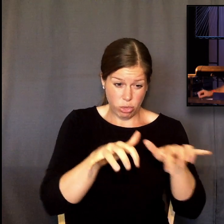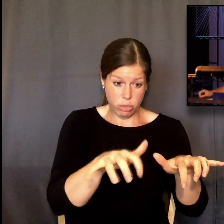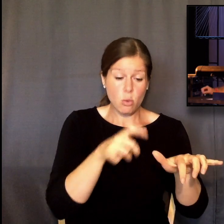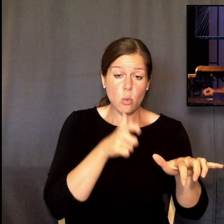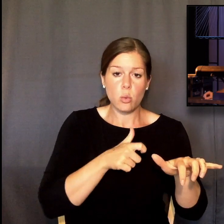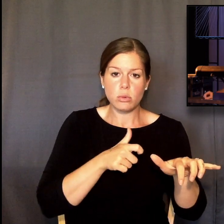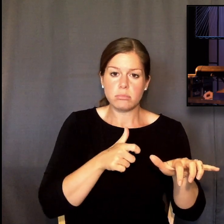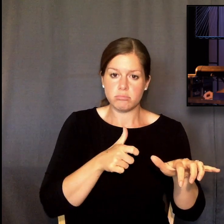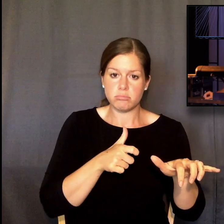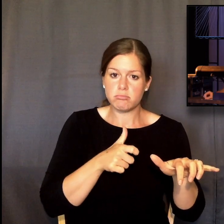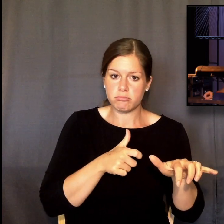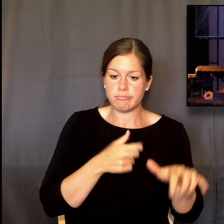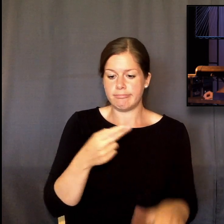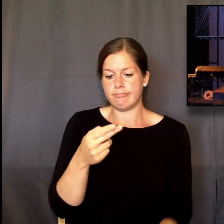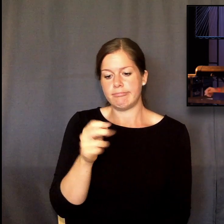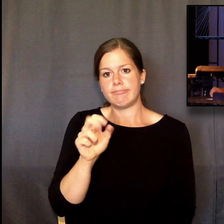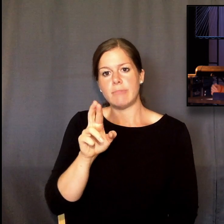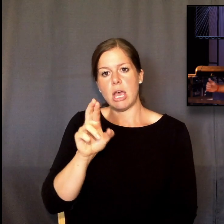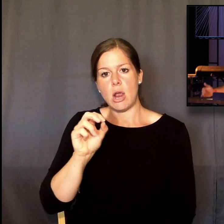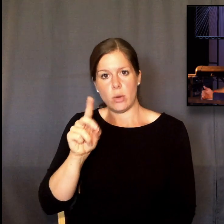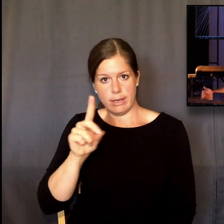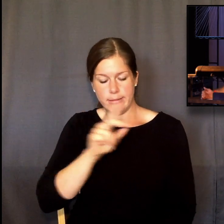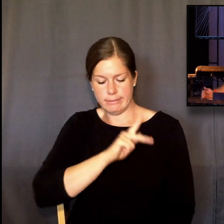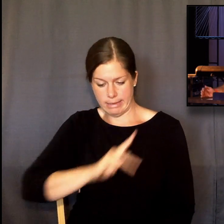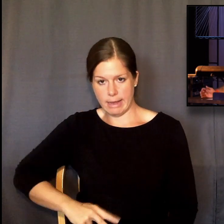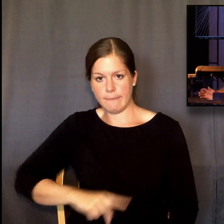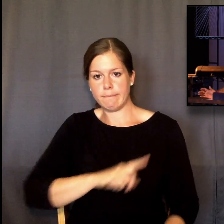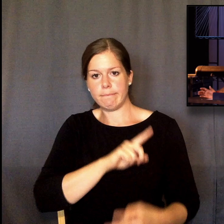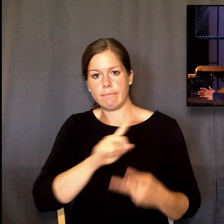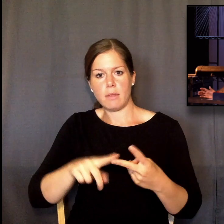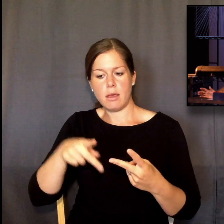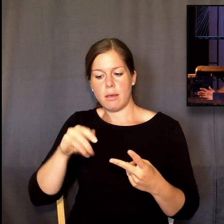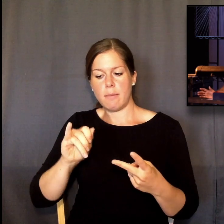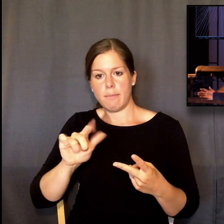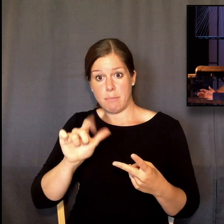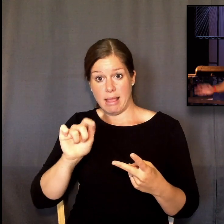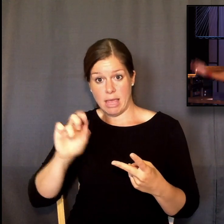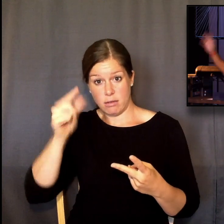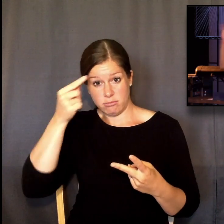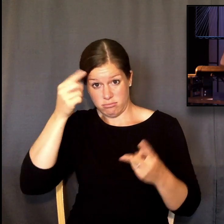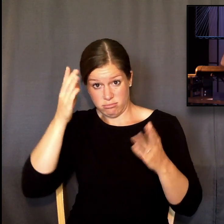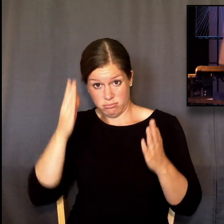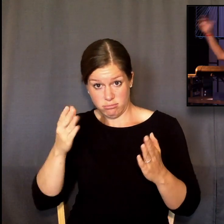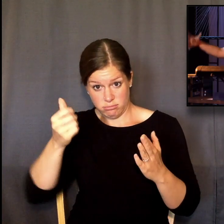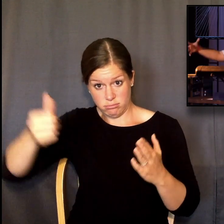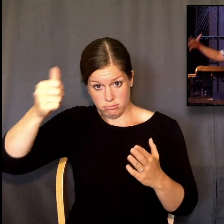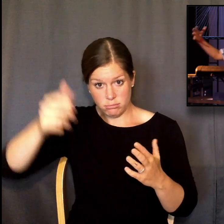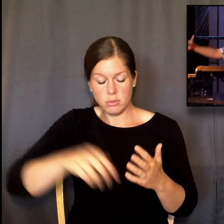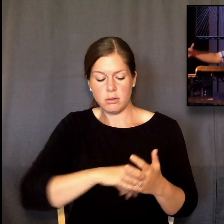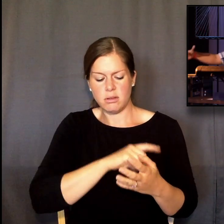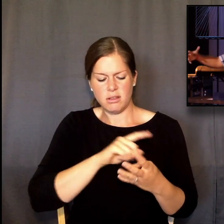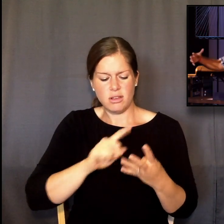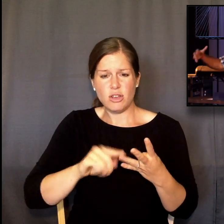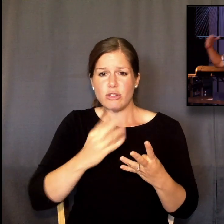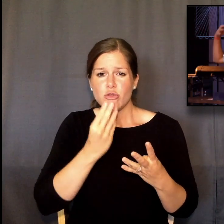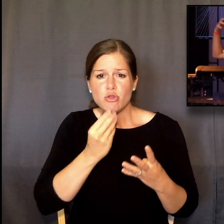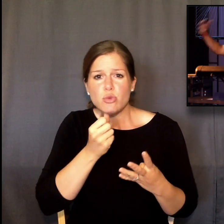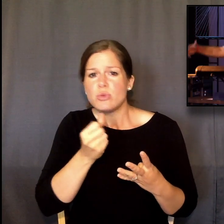both Herod and Pontius Pilate, along with the Gentiles and the people of Israel. So all of these people, Herod, Pilate,